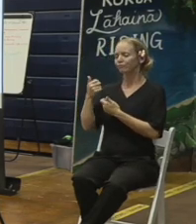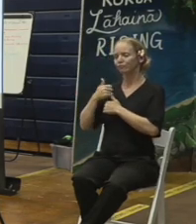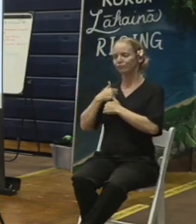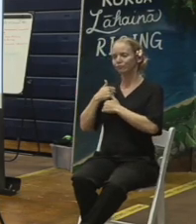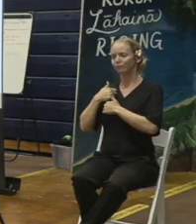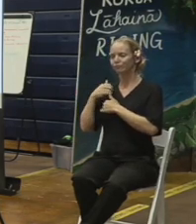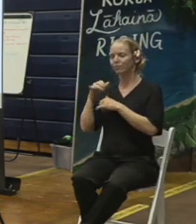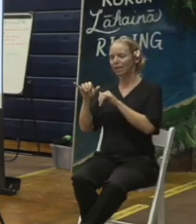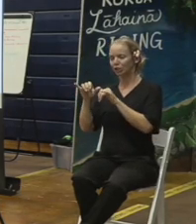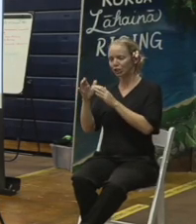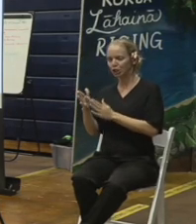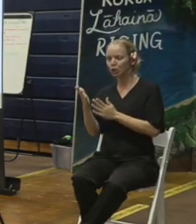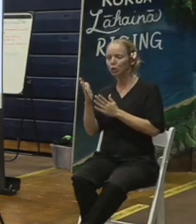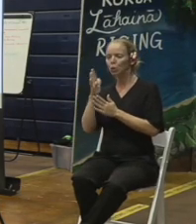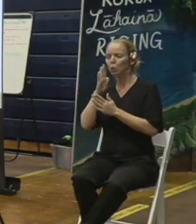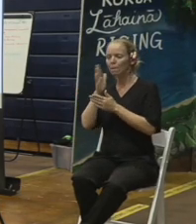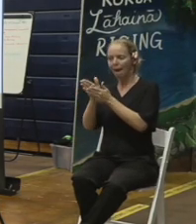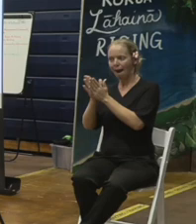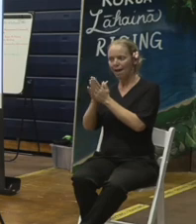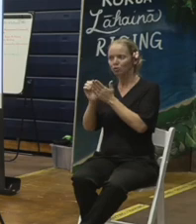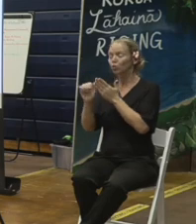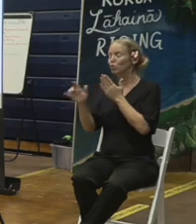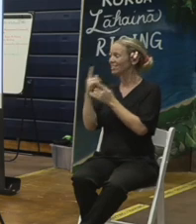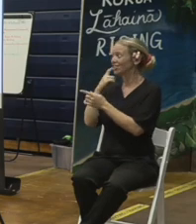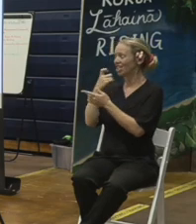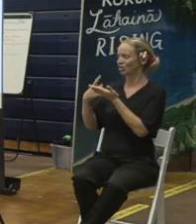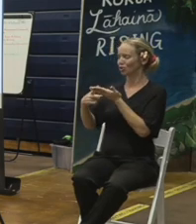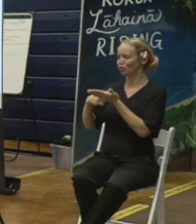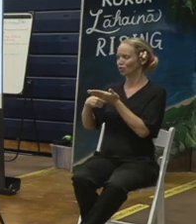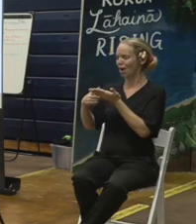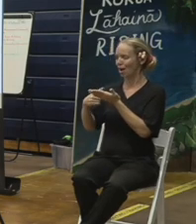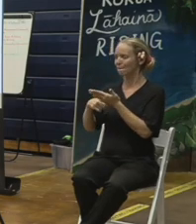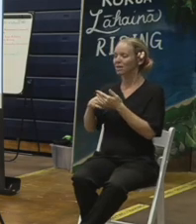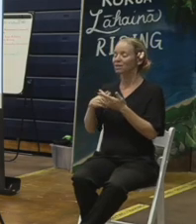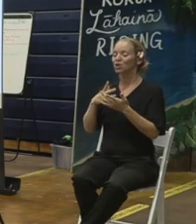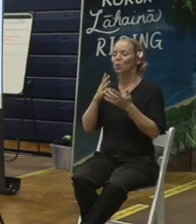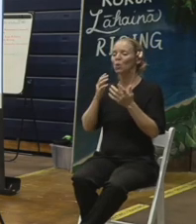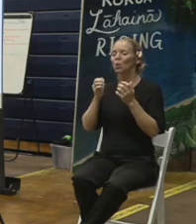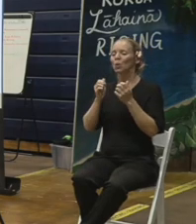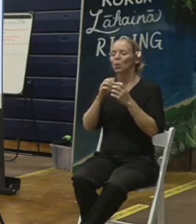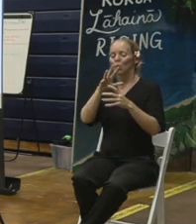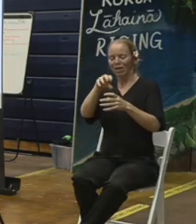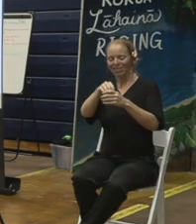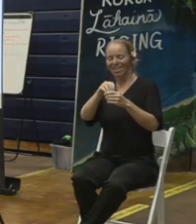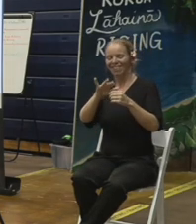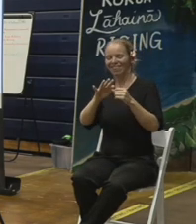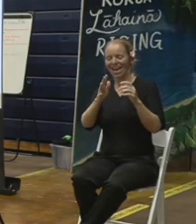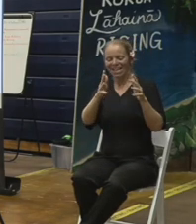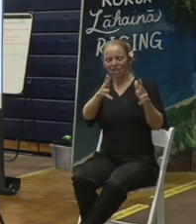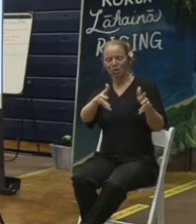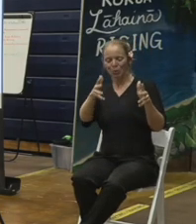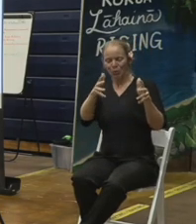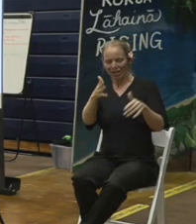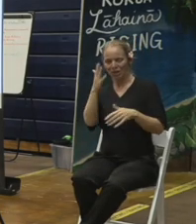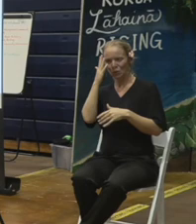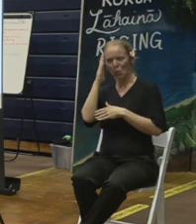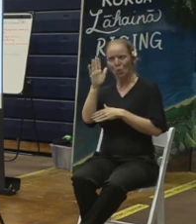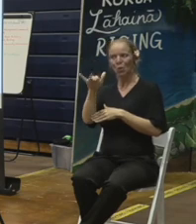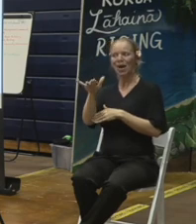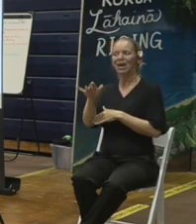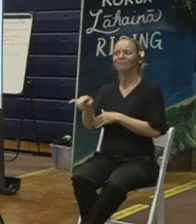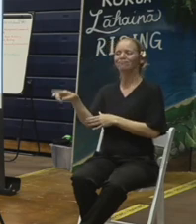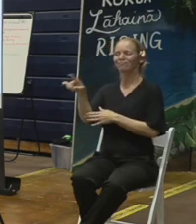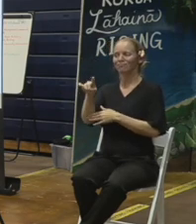what Mr. Wingate just described. So within that debris, as you know, there's a tremendous amount of